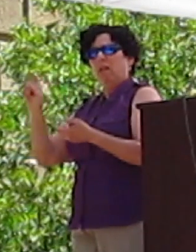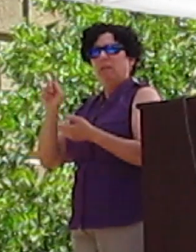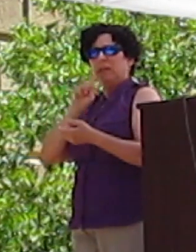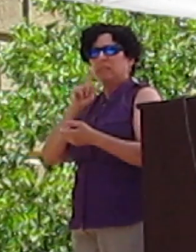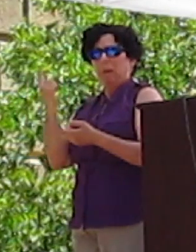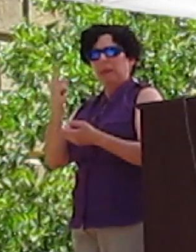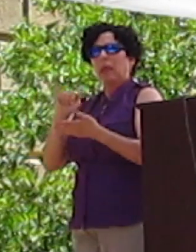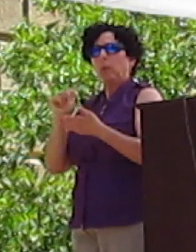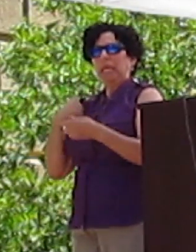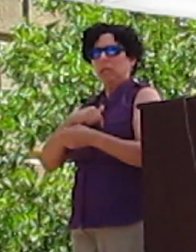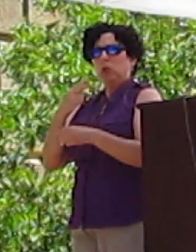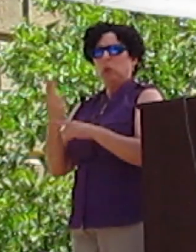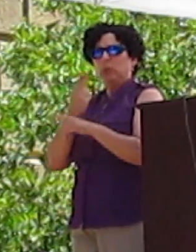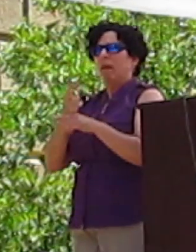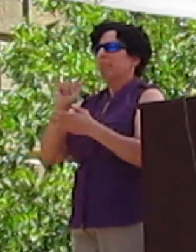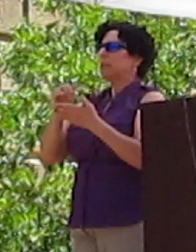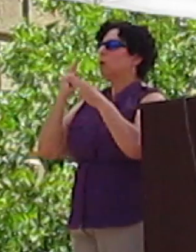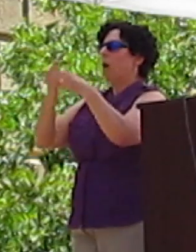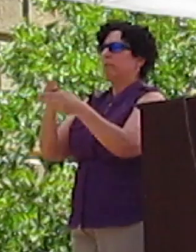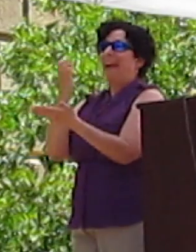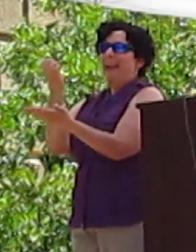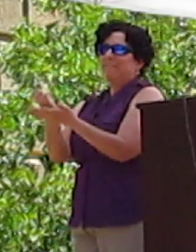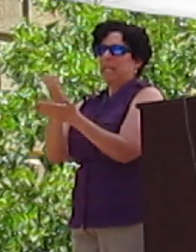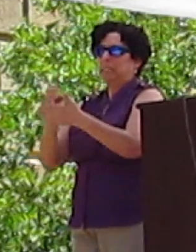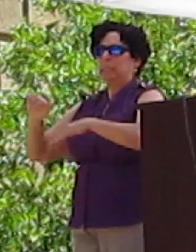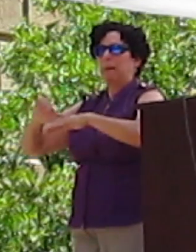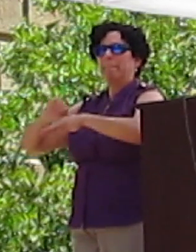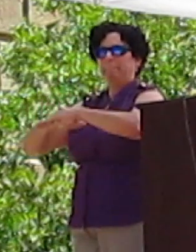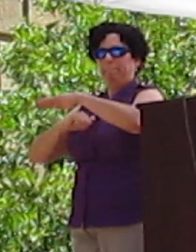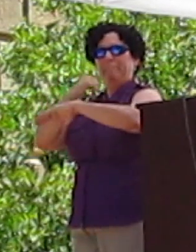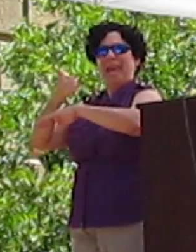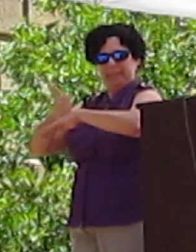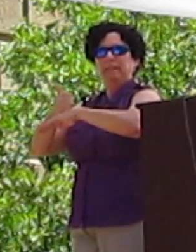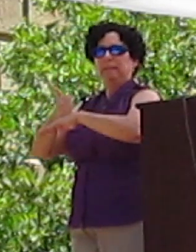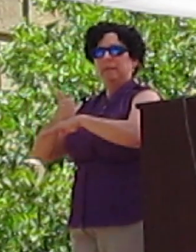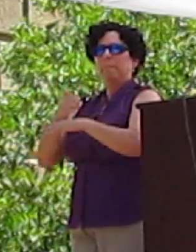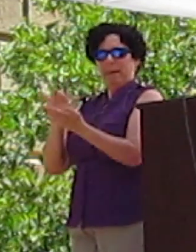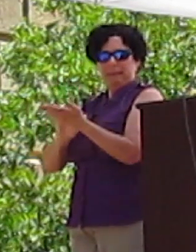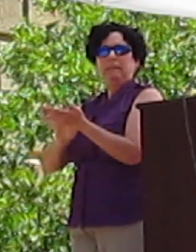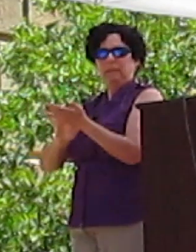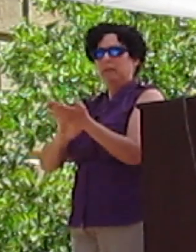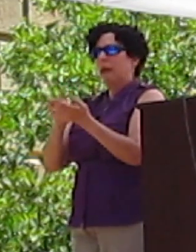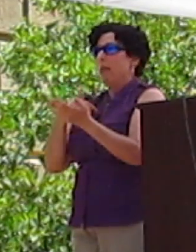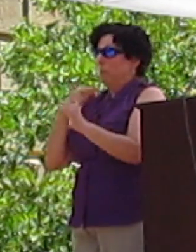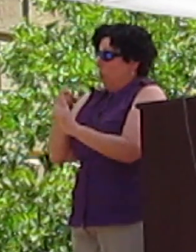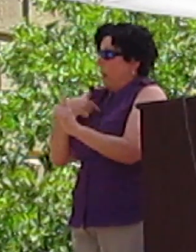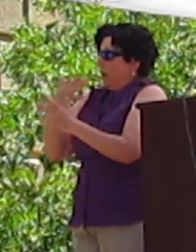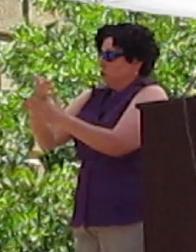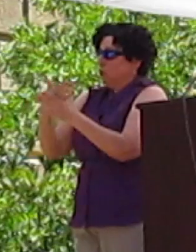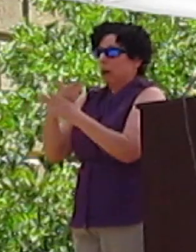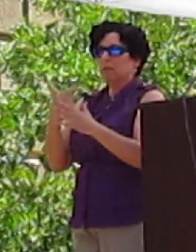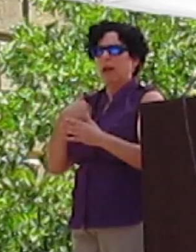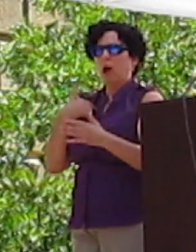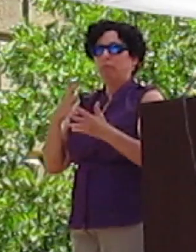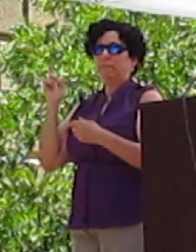Collectively, that field is known as evidence-based medicine. And the thought I want to share with you today, and I love hearing